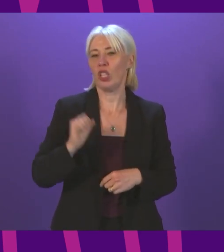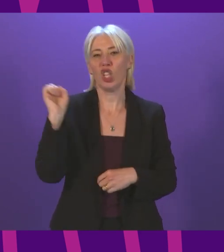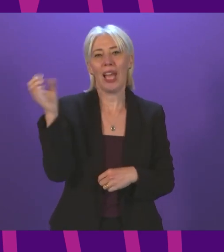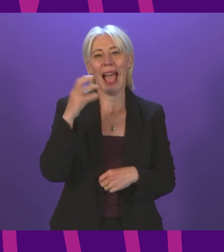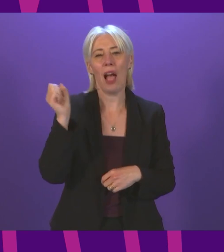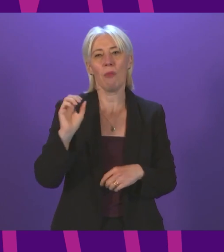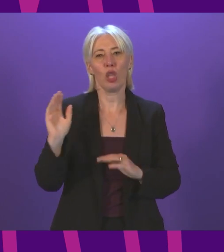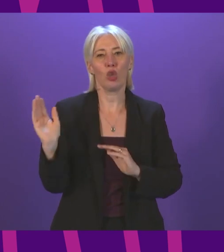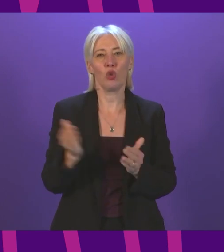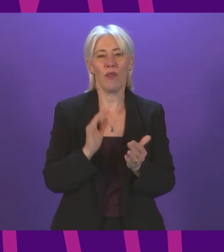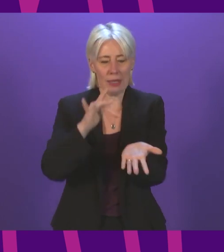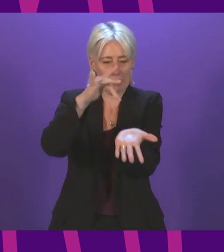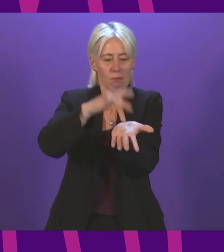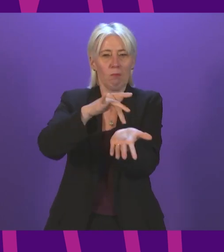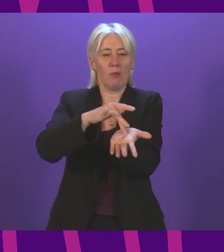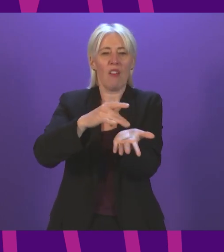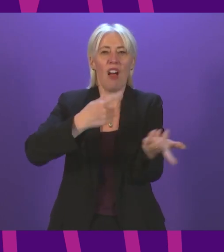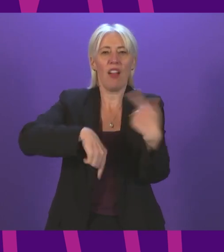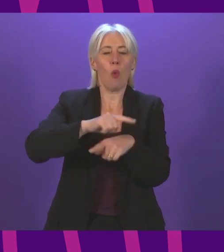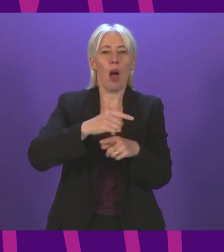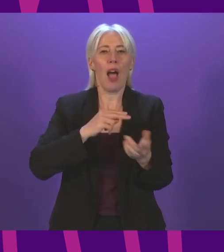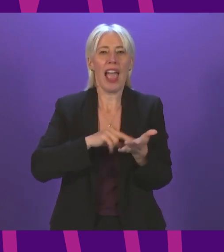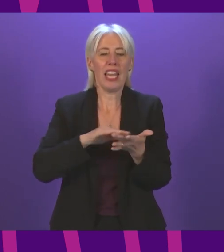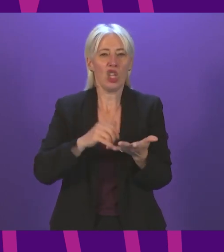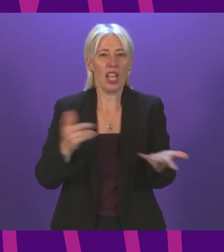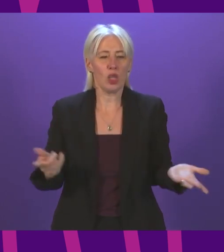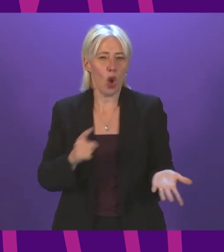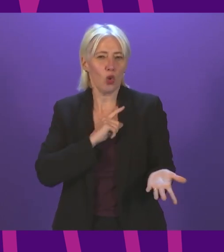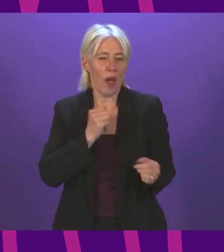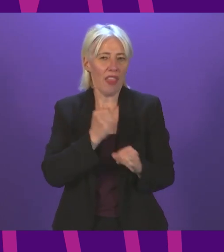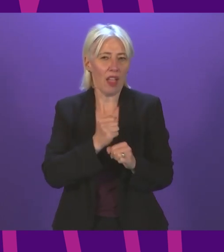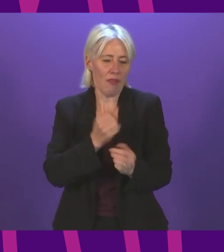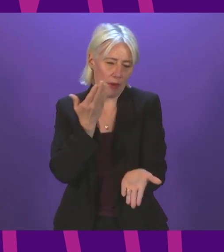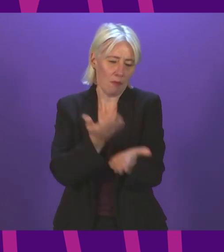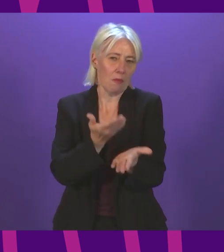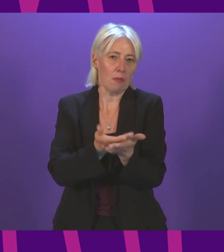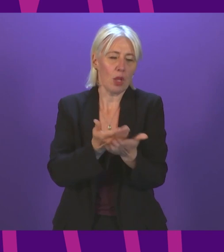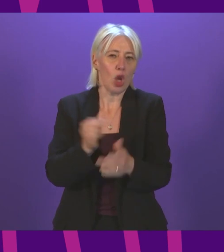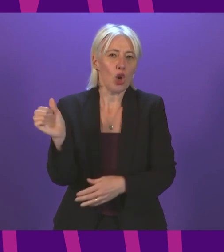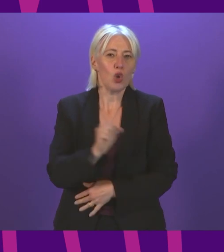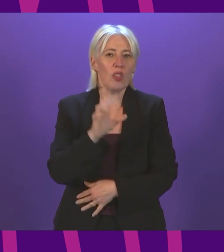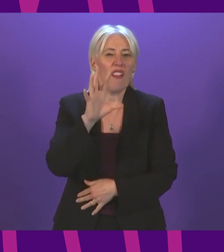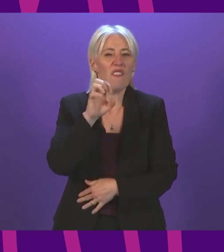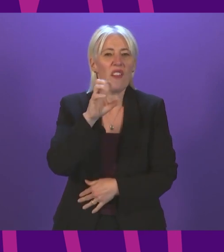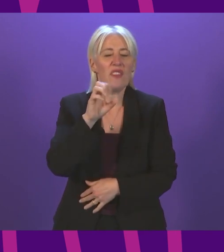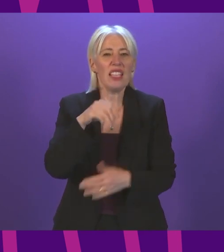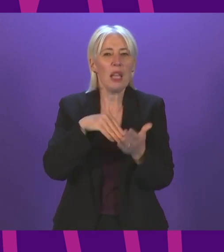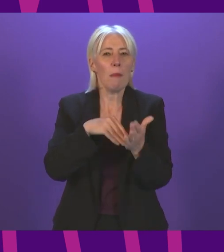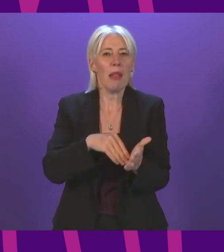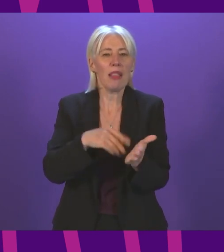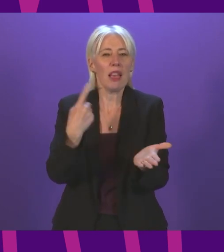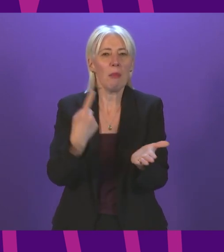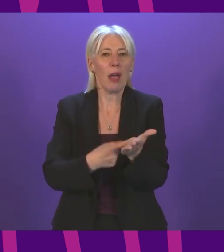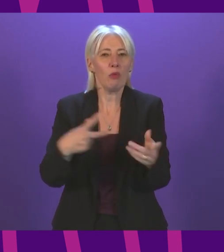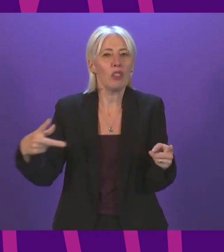is the heartbeat of our NHS. So why is the government demanding it makes 15 million pounds of efficiency savings,